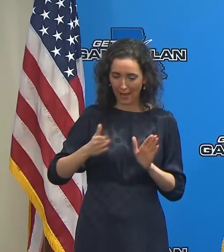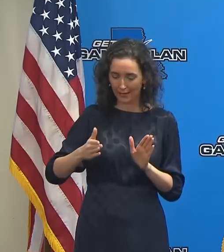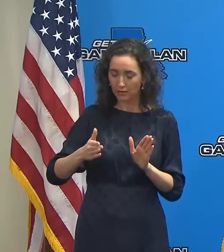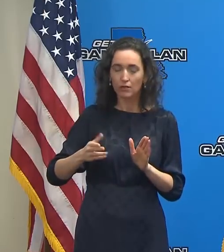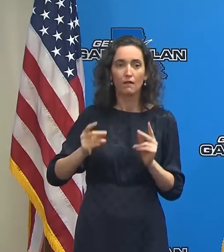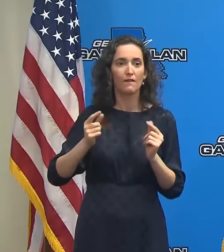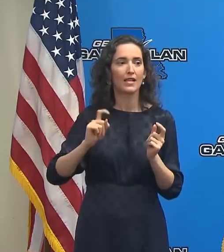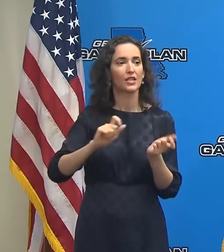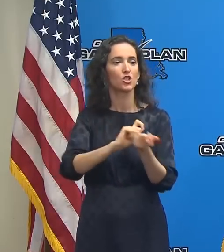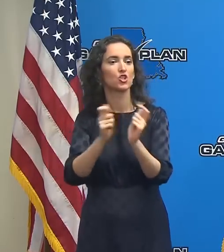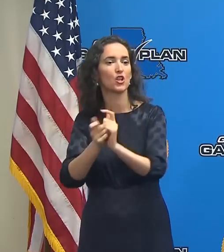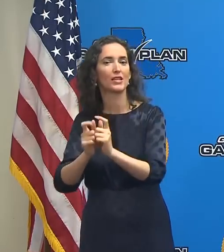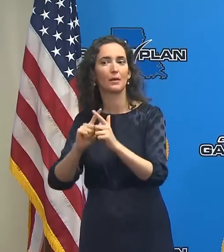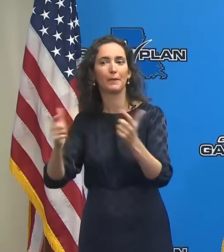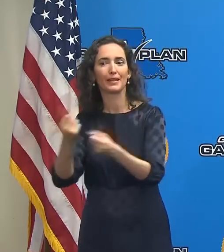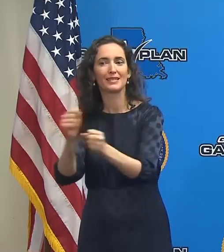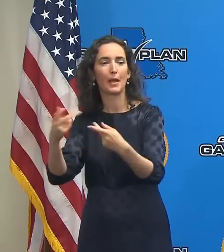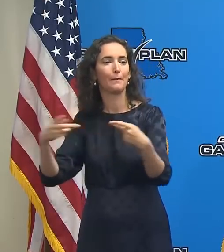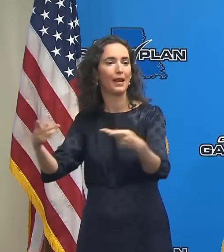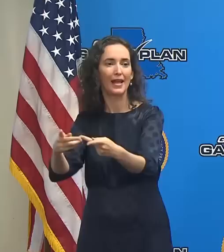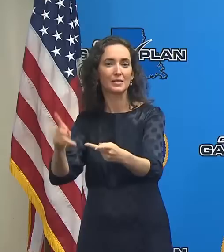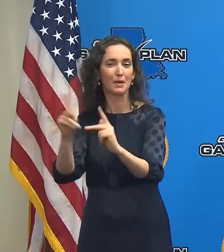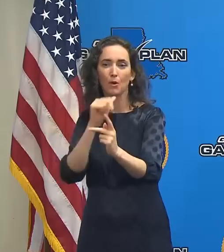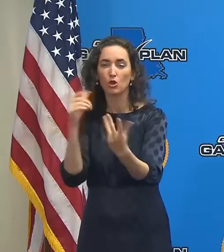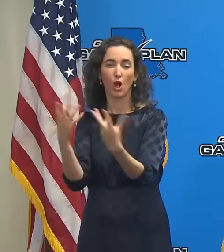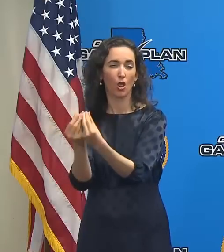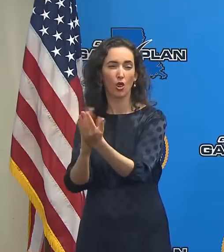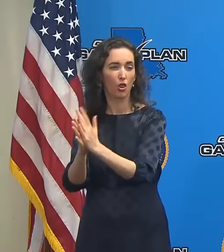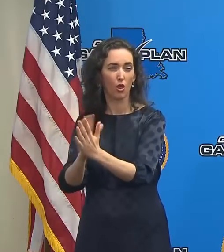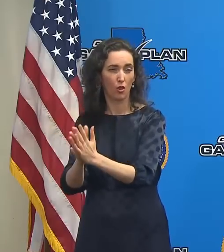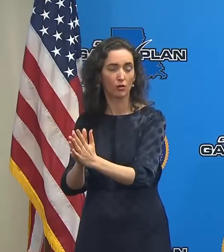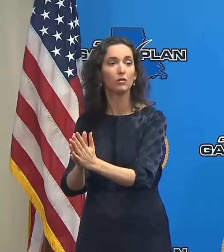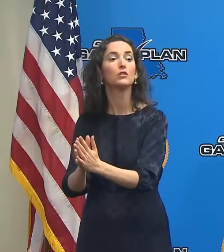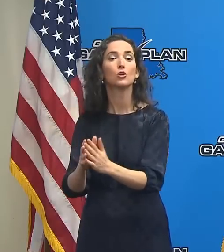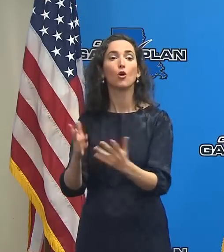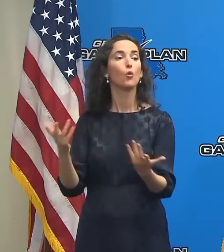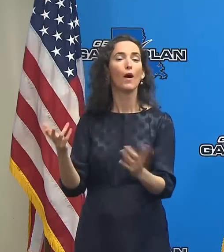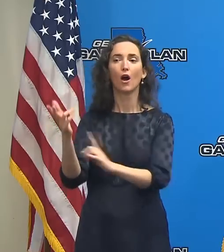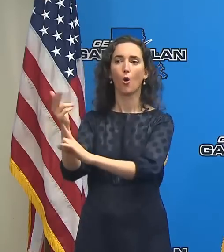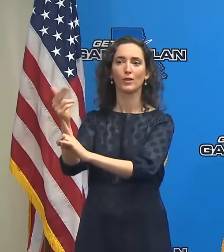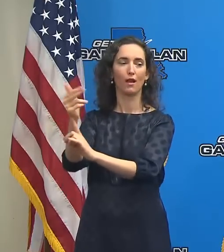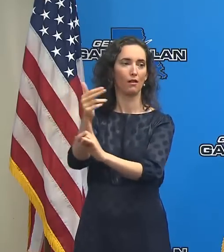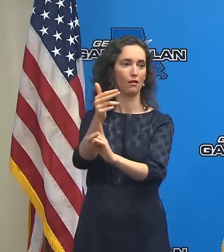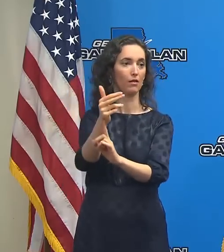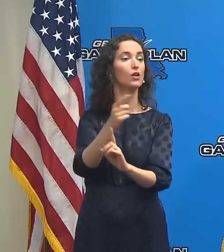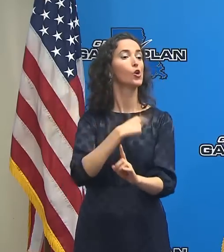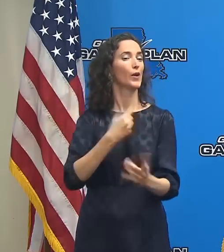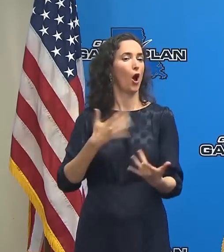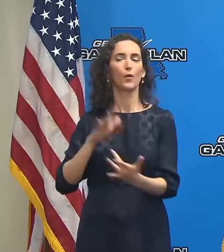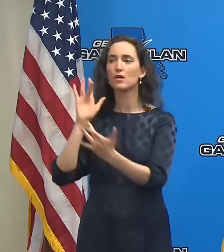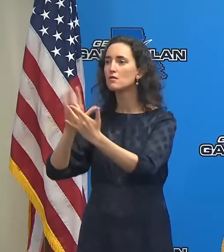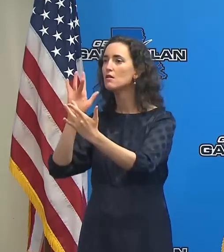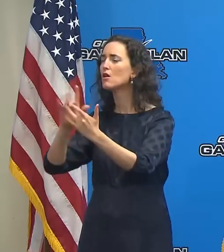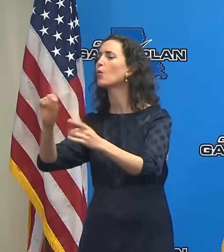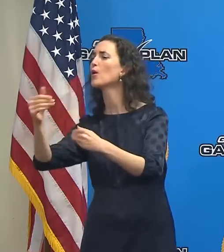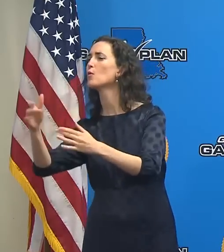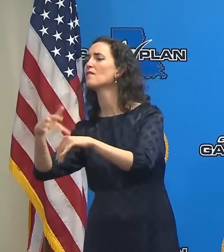congregate and sheltering, which means hotels. Now, we're already in contact with hotels all across Louisiana to figure out where there's vacancy.